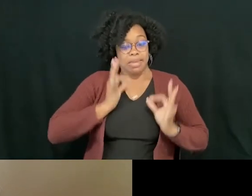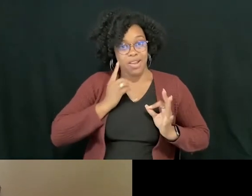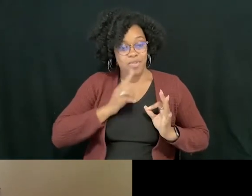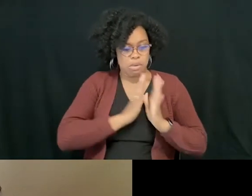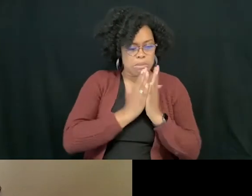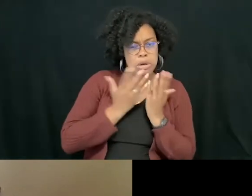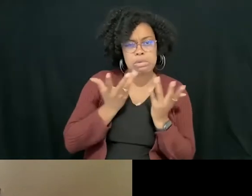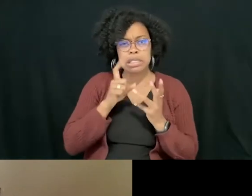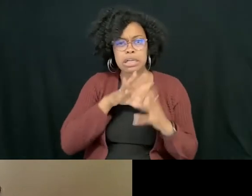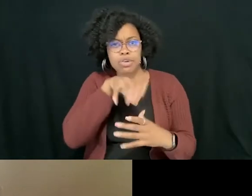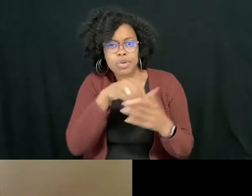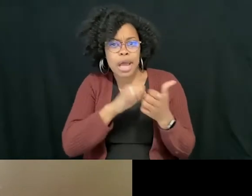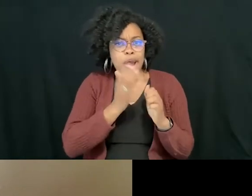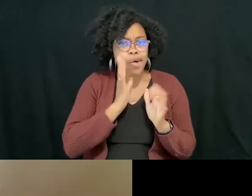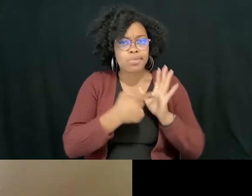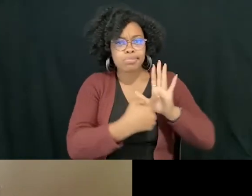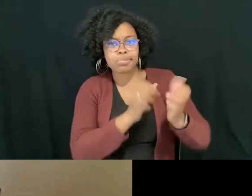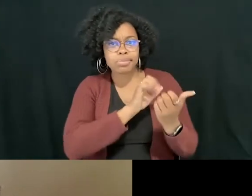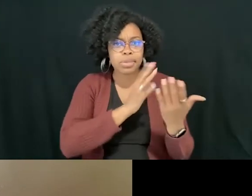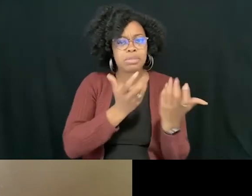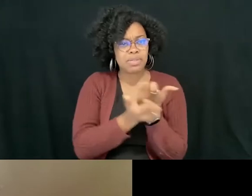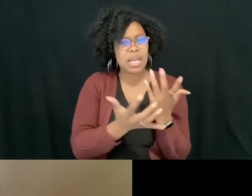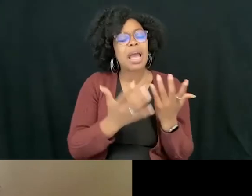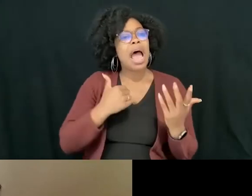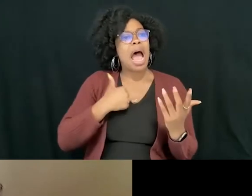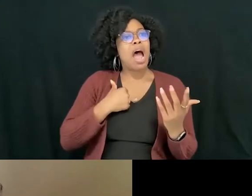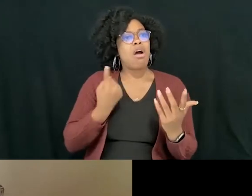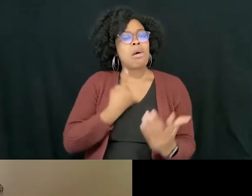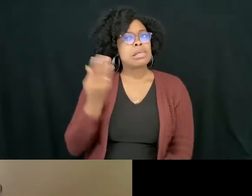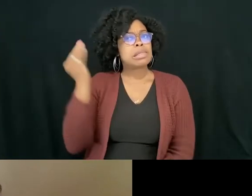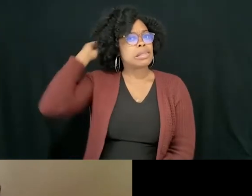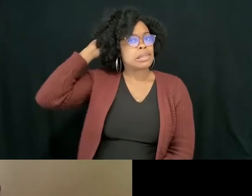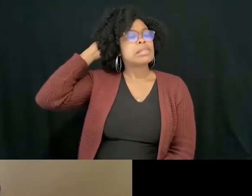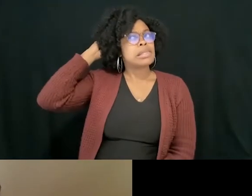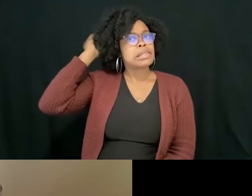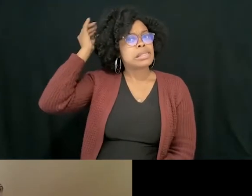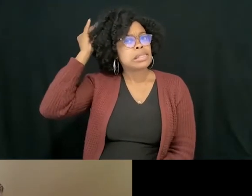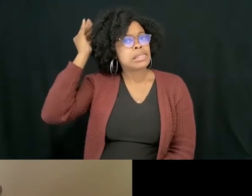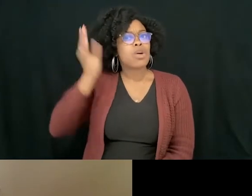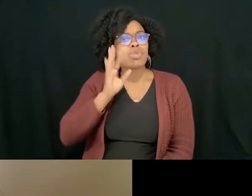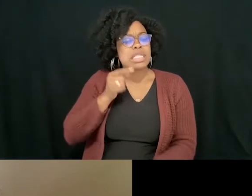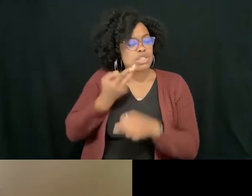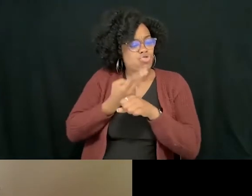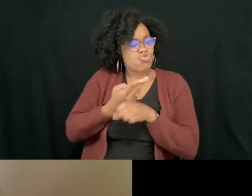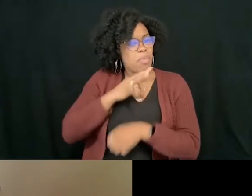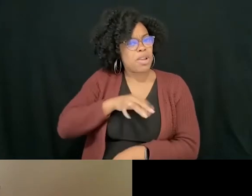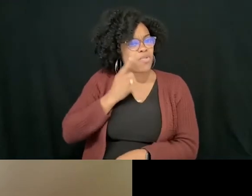how it's going to be presented. The question is, is this useful for young people? Does it reflect